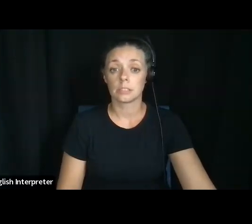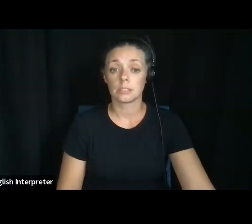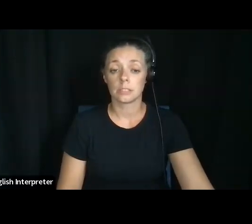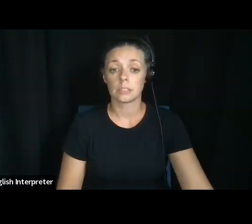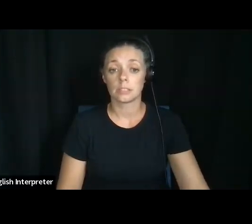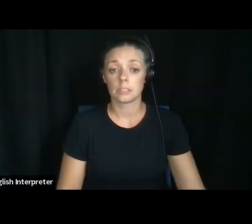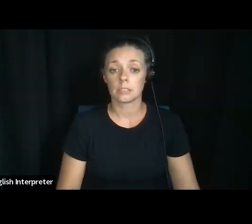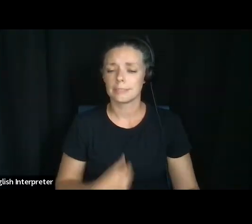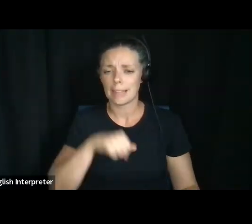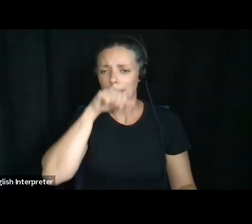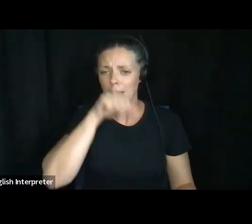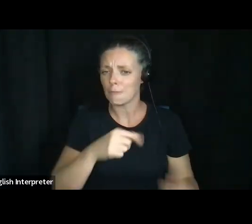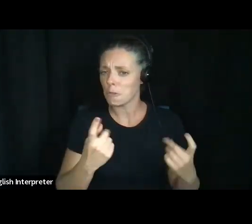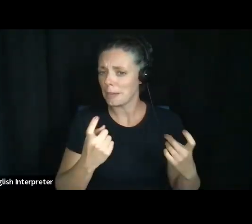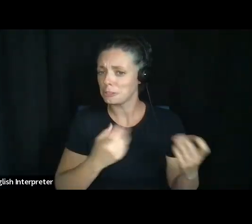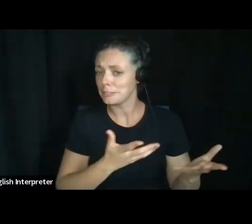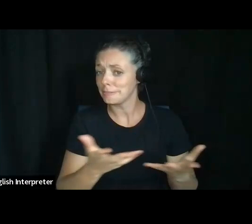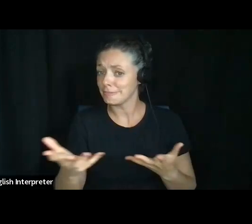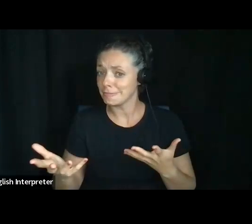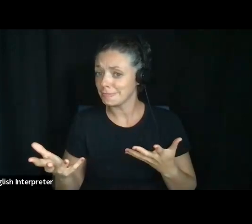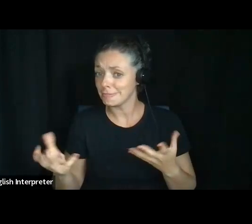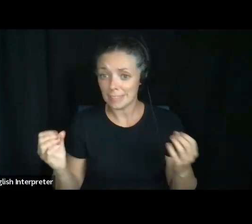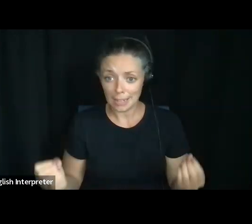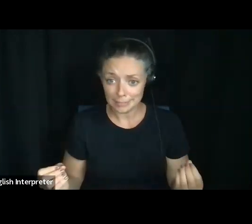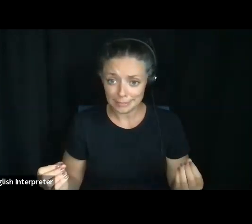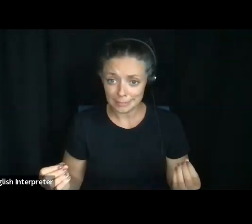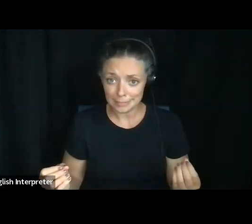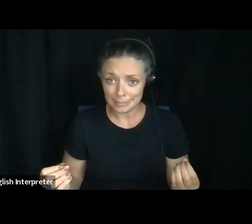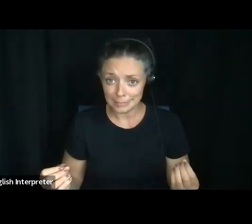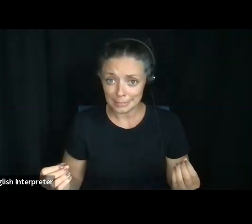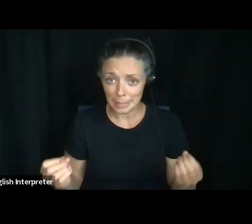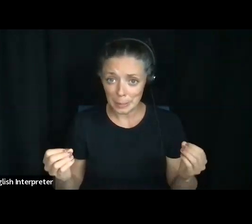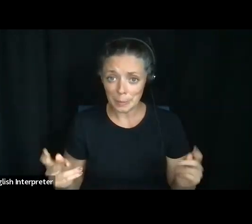I love questions. Nope. All right. Um,